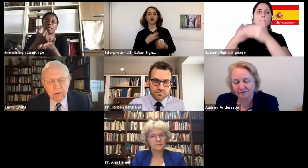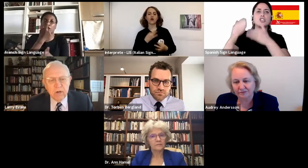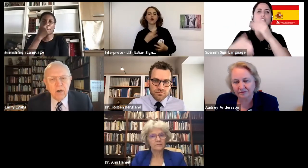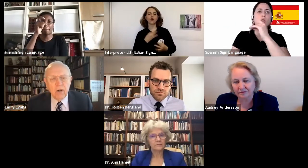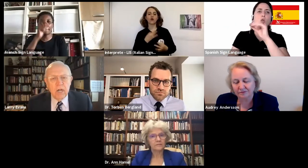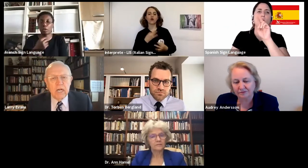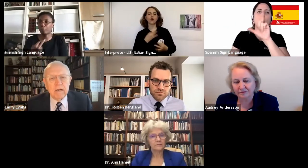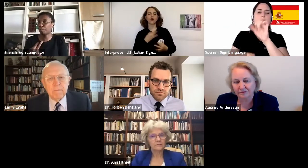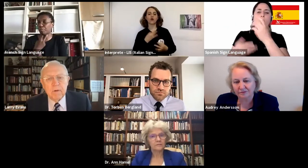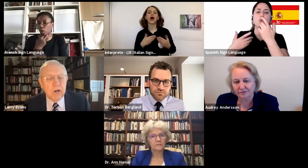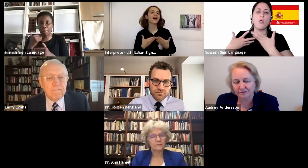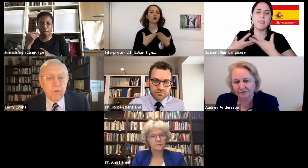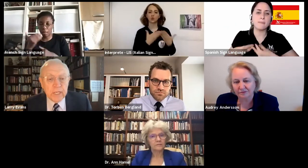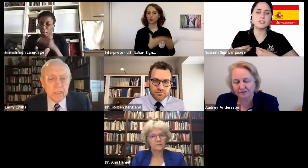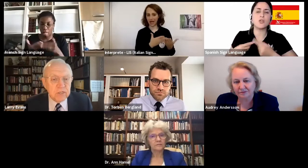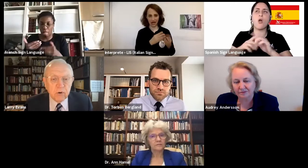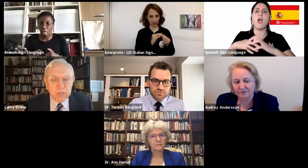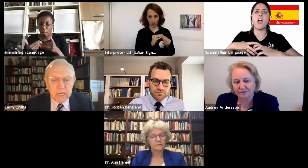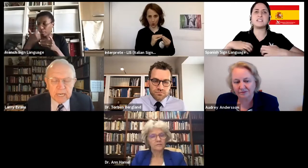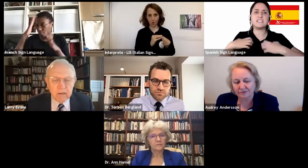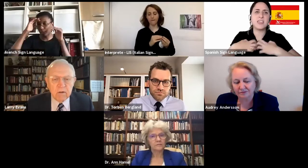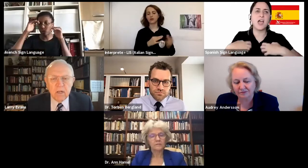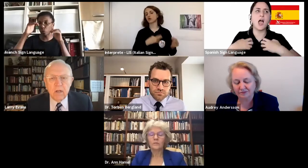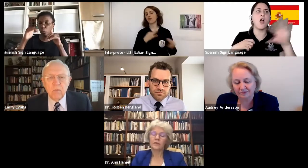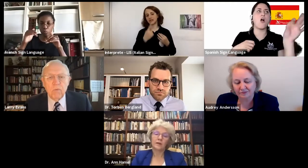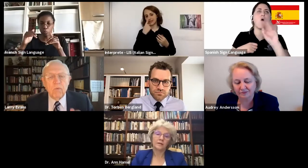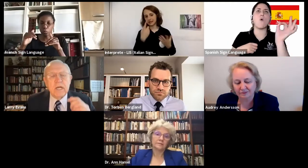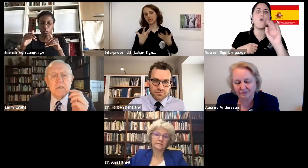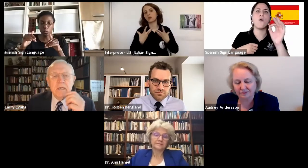anger, avoidance or denial.